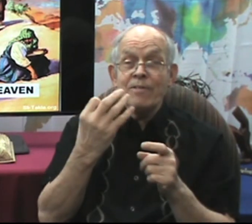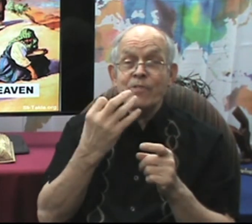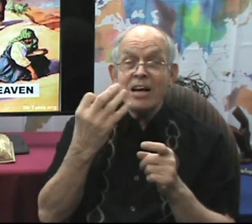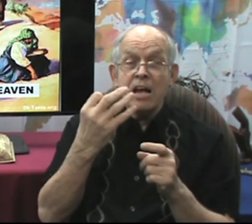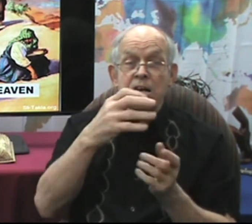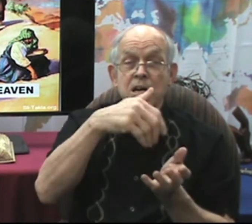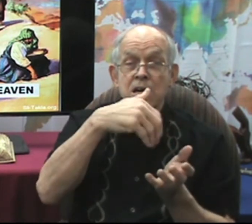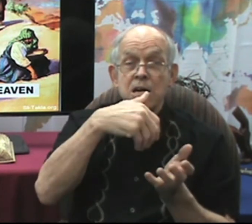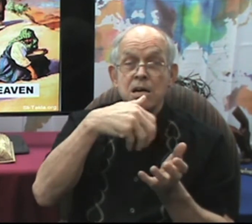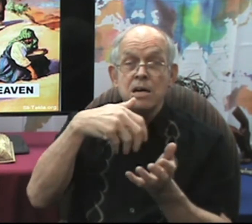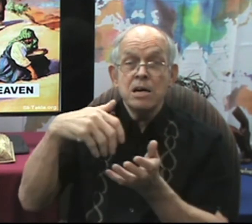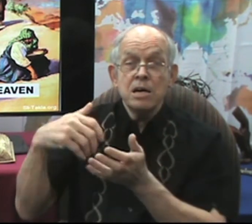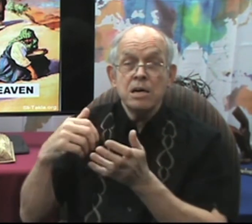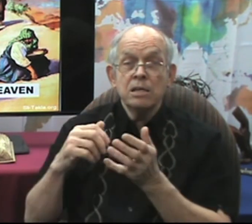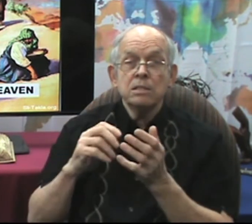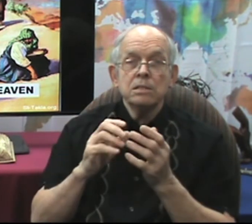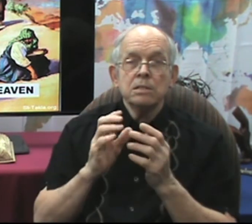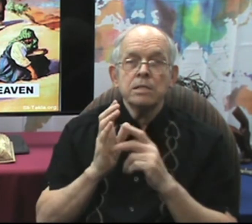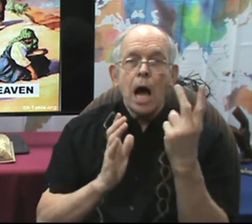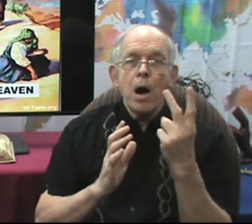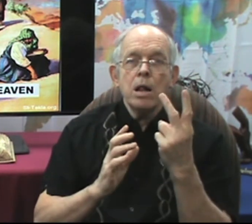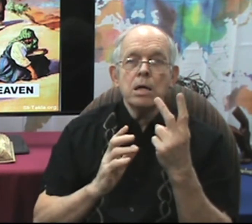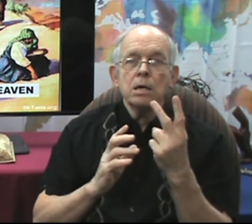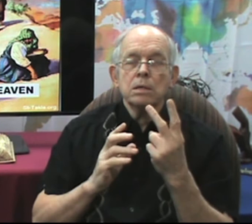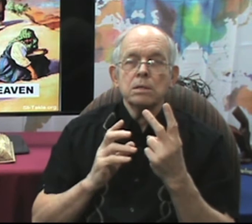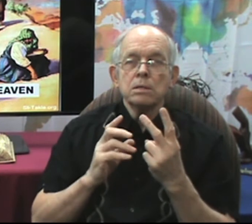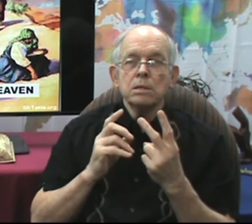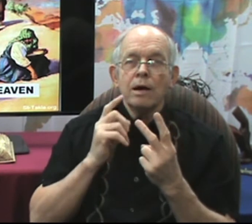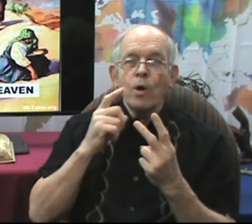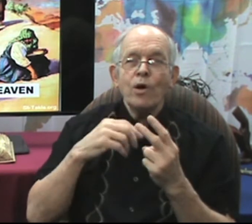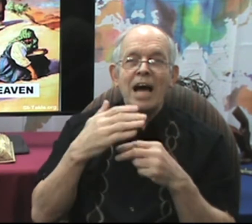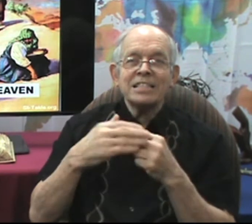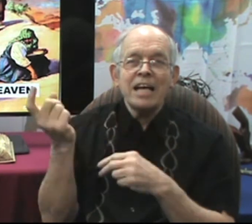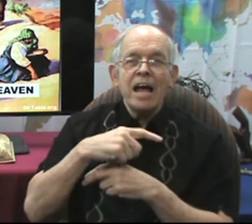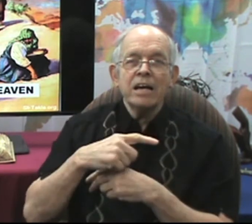FB Double. Double. that time.